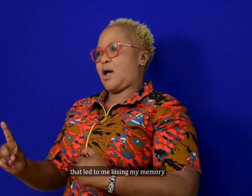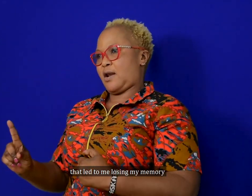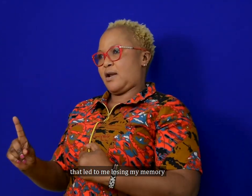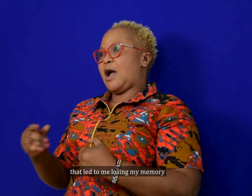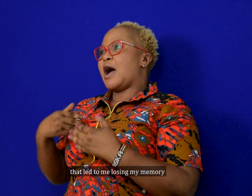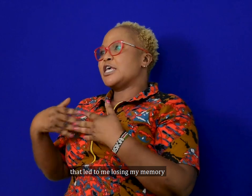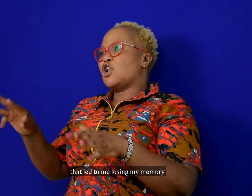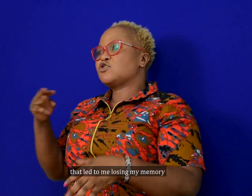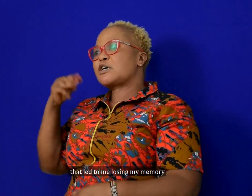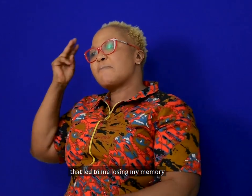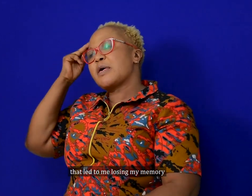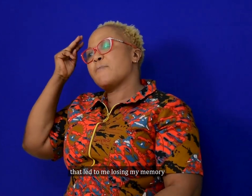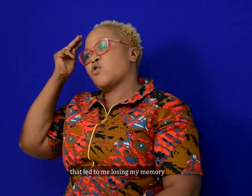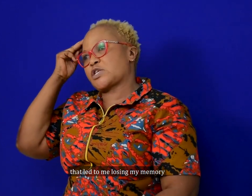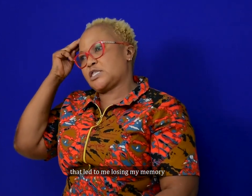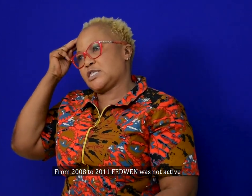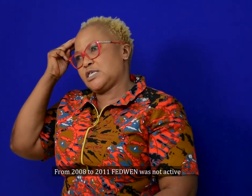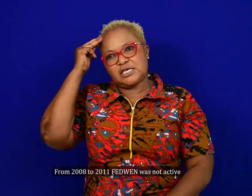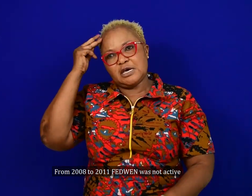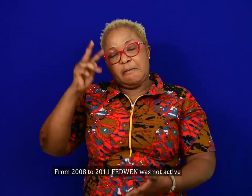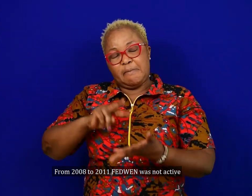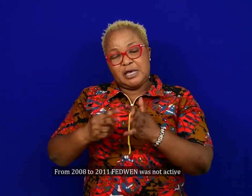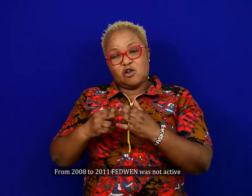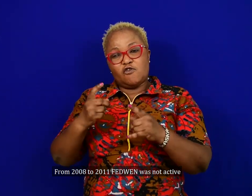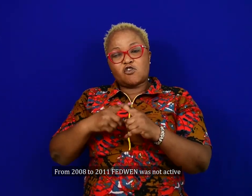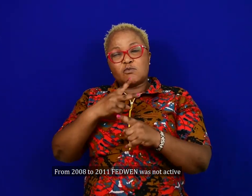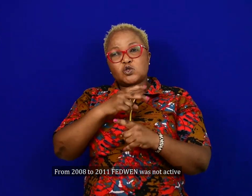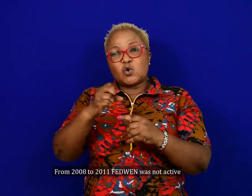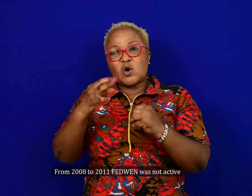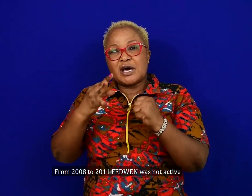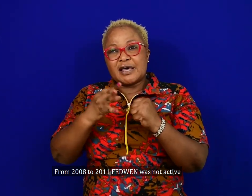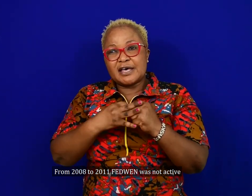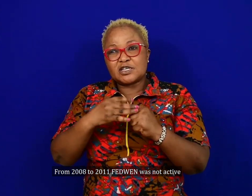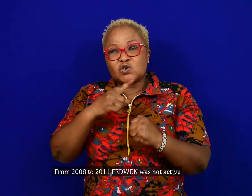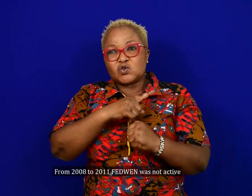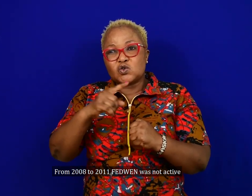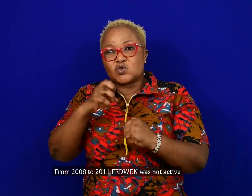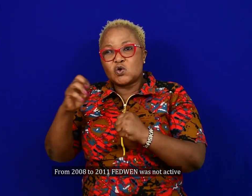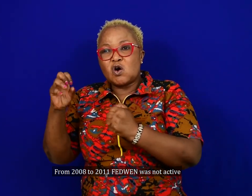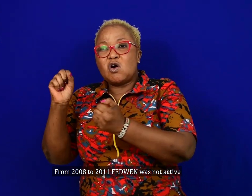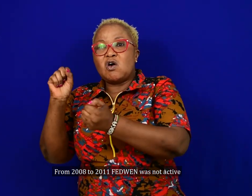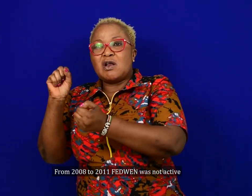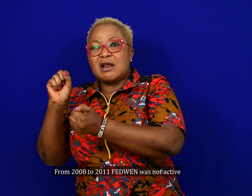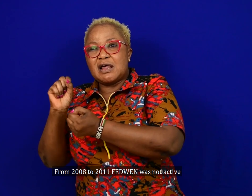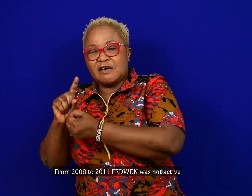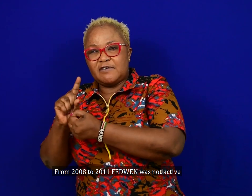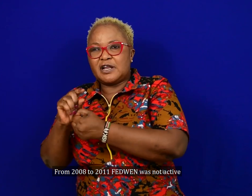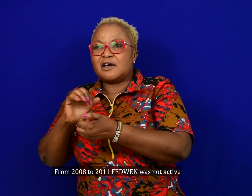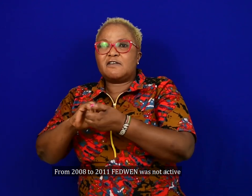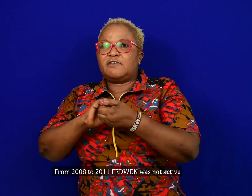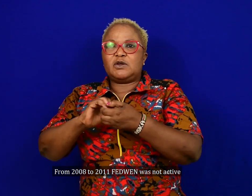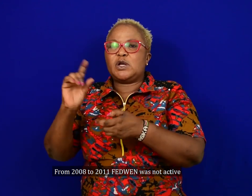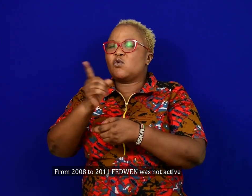me to losing my memory. That meant that from 2008 to 2011, FEDWIN was not active.